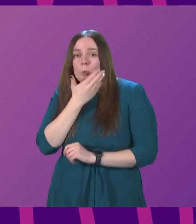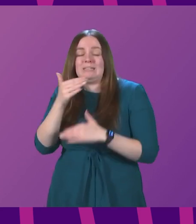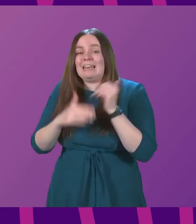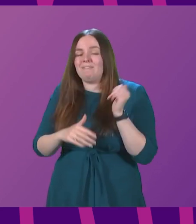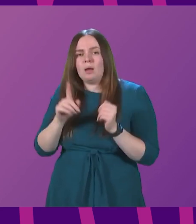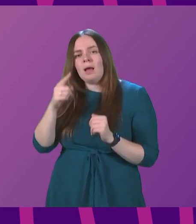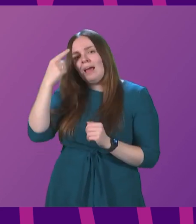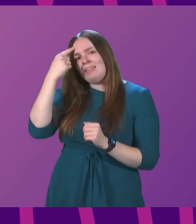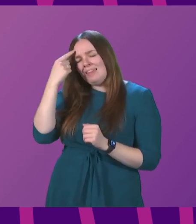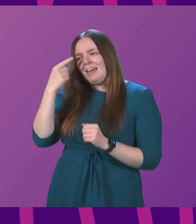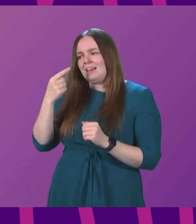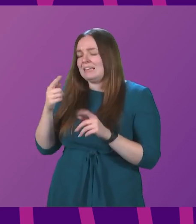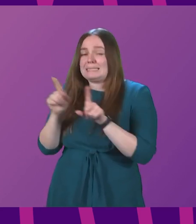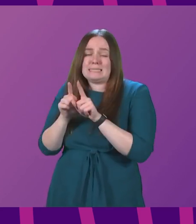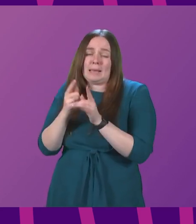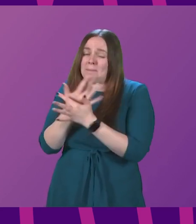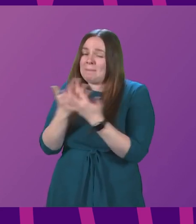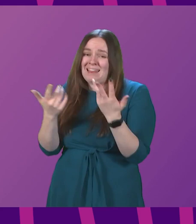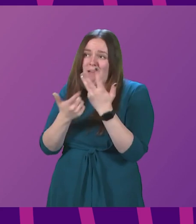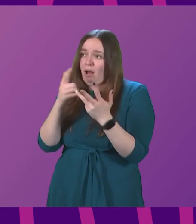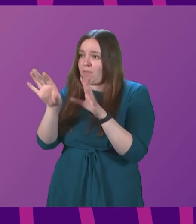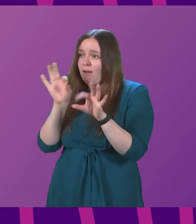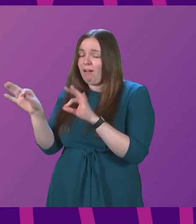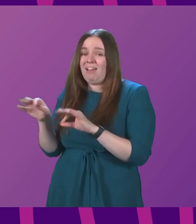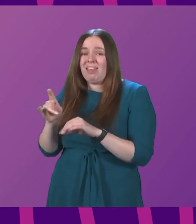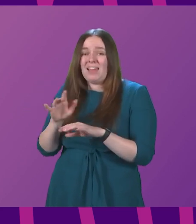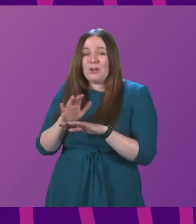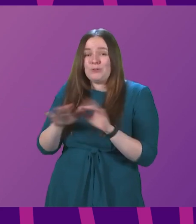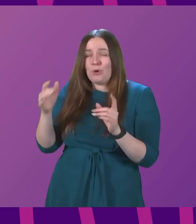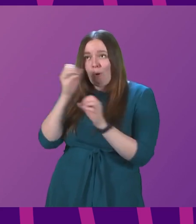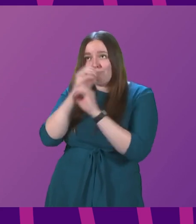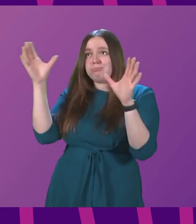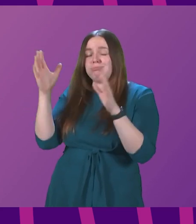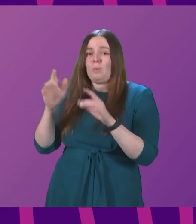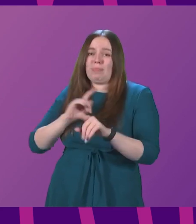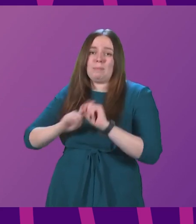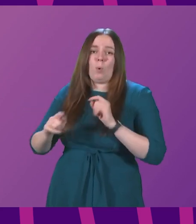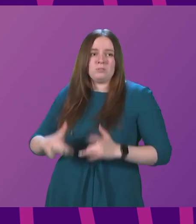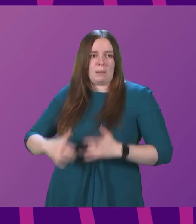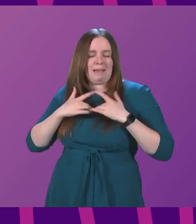on that, as on so many other things, they are way out of touch with the majority opinion in Scotland.